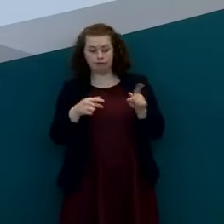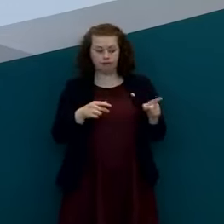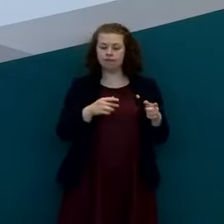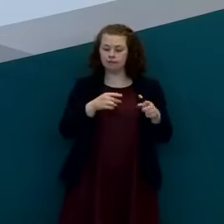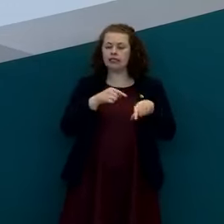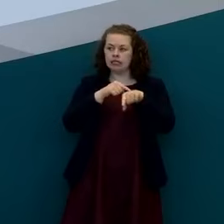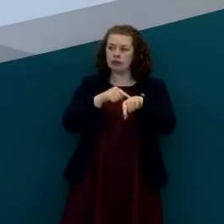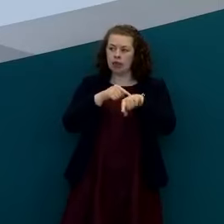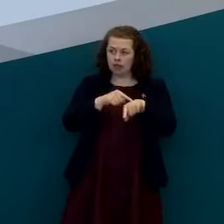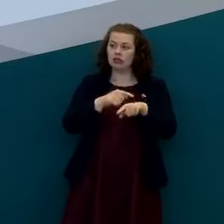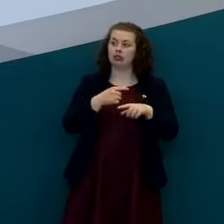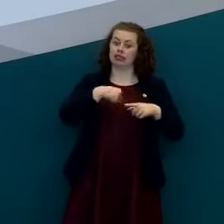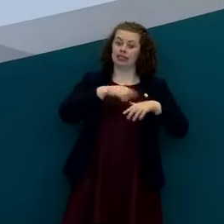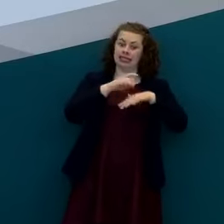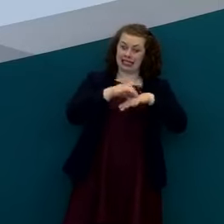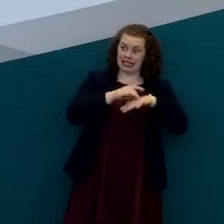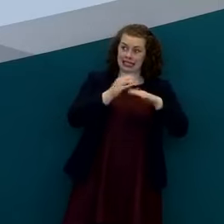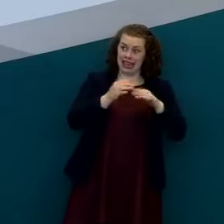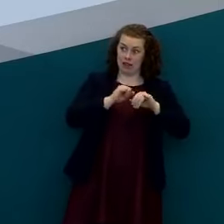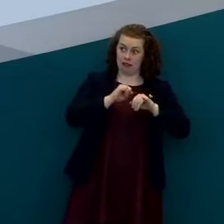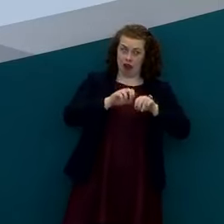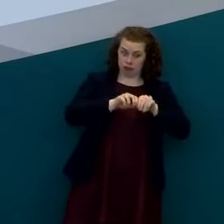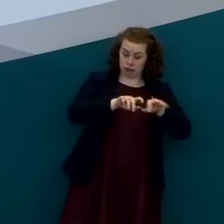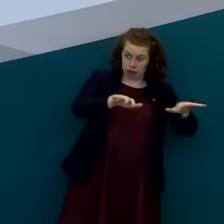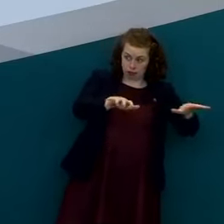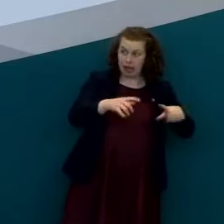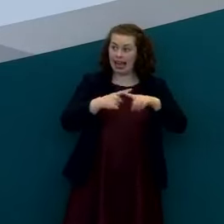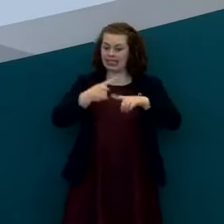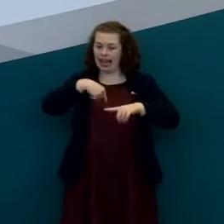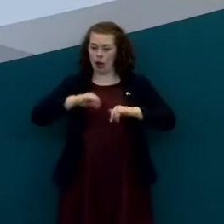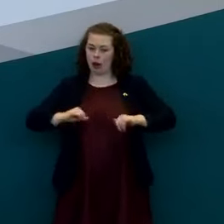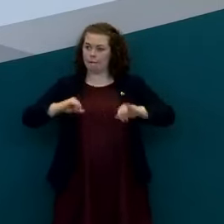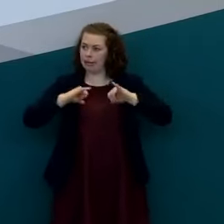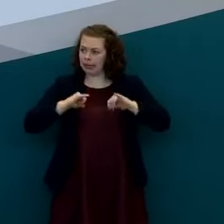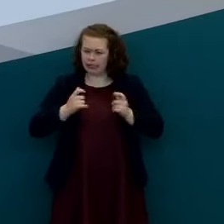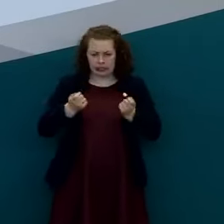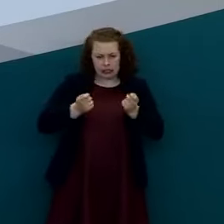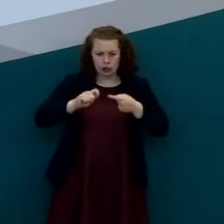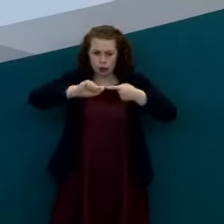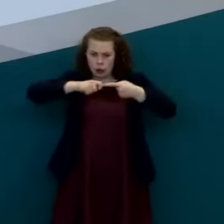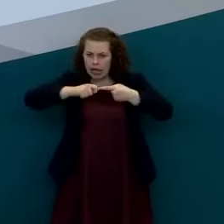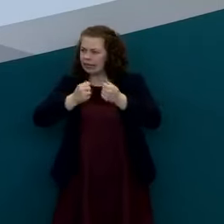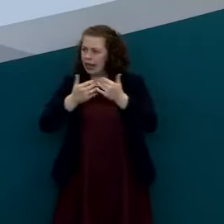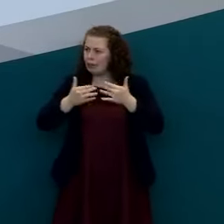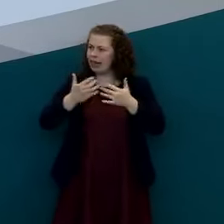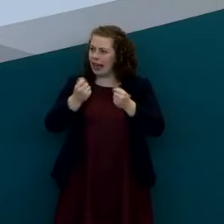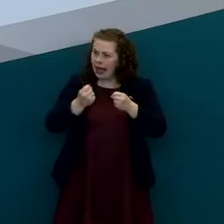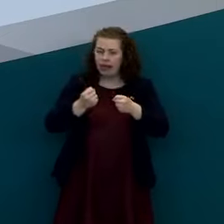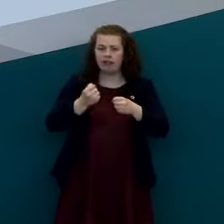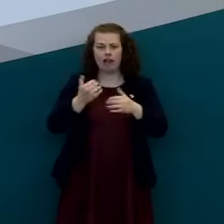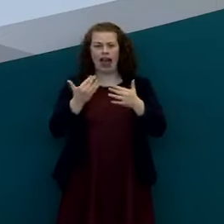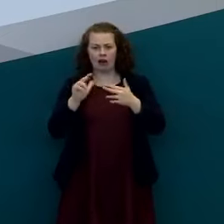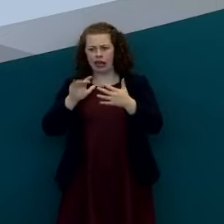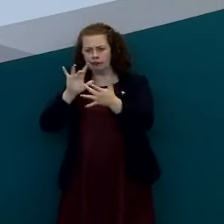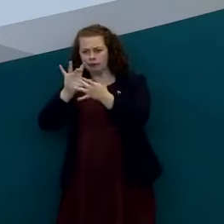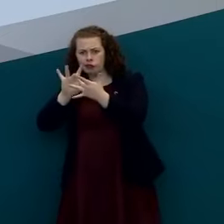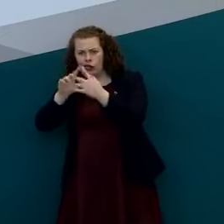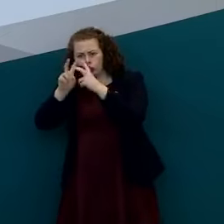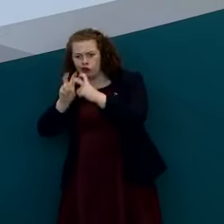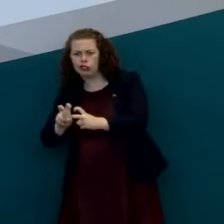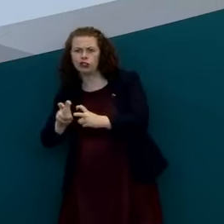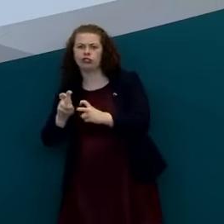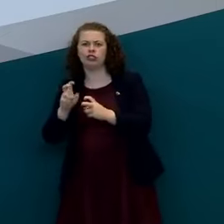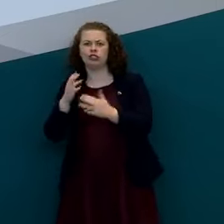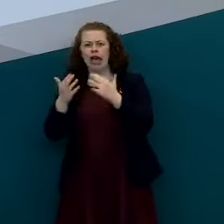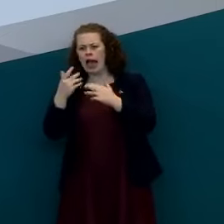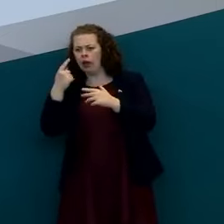factors that also relate to our capacity in in in on an ongoing basis to test to contact trace to follow up the contacts